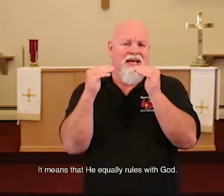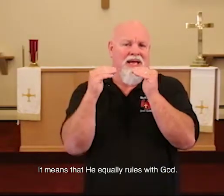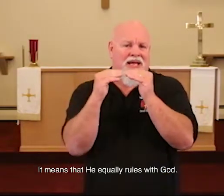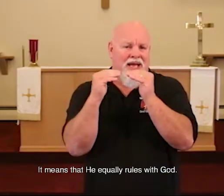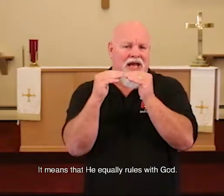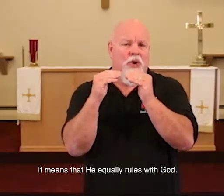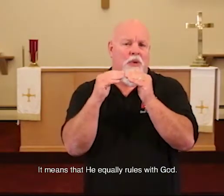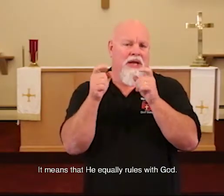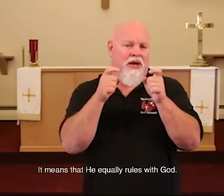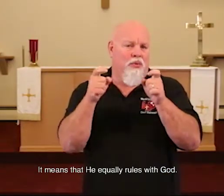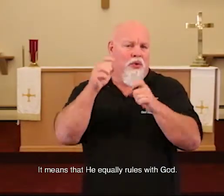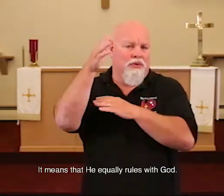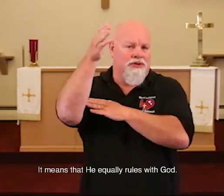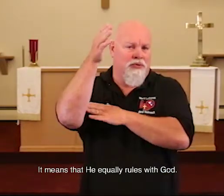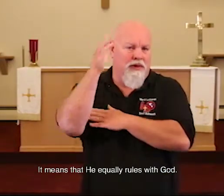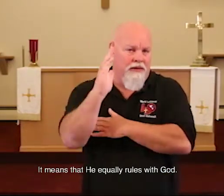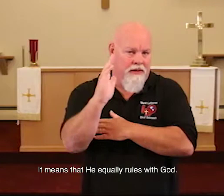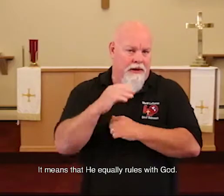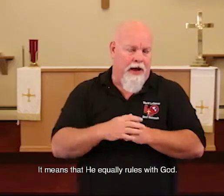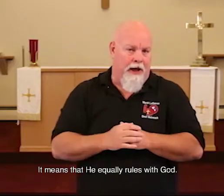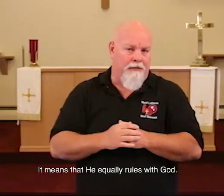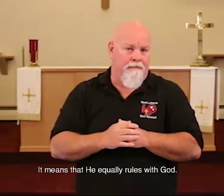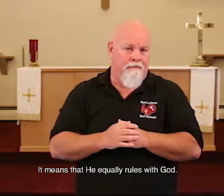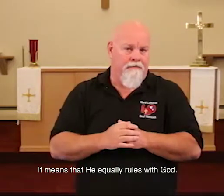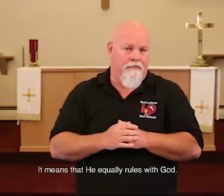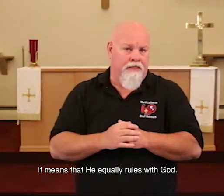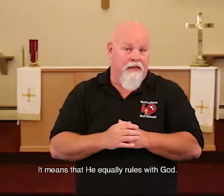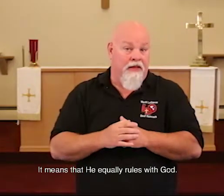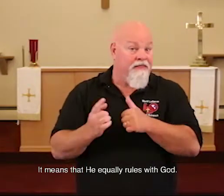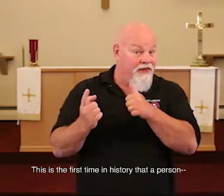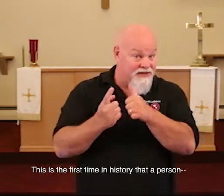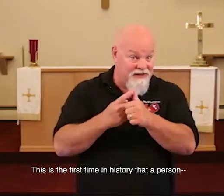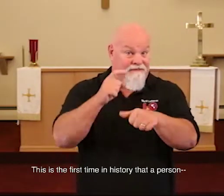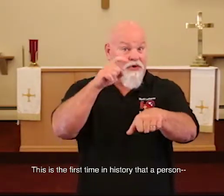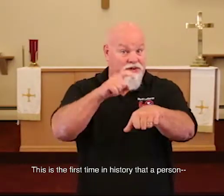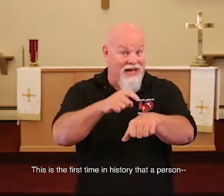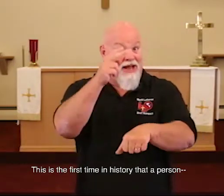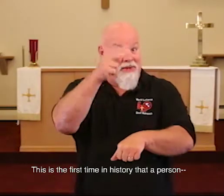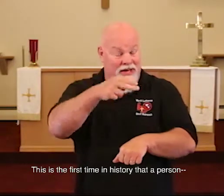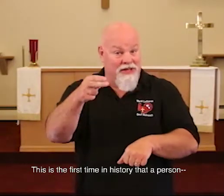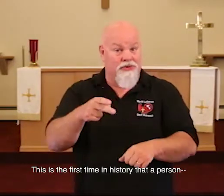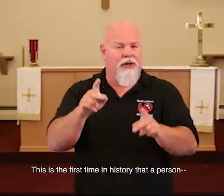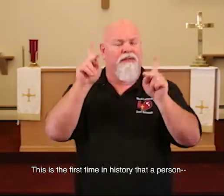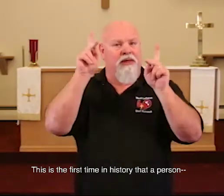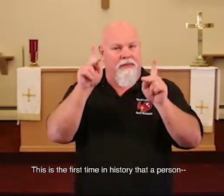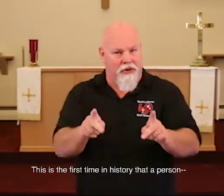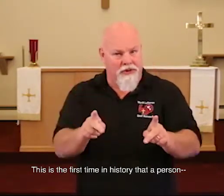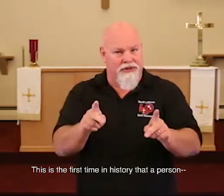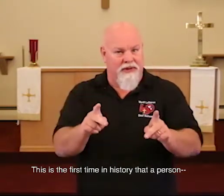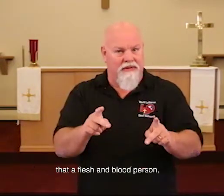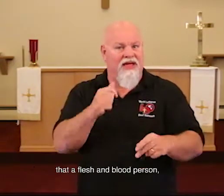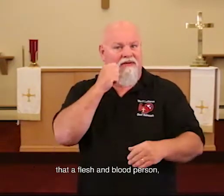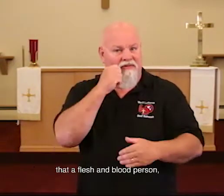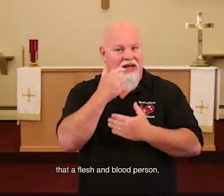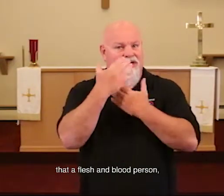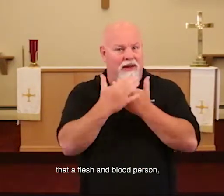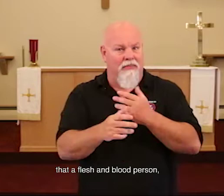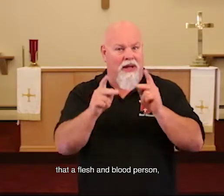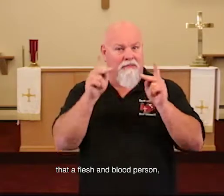equally rules with God. This is the first time in history that a person, that a flesh and blood